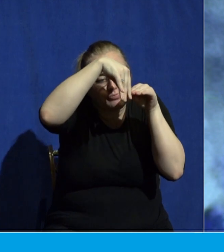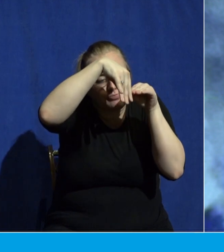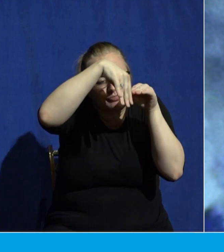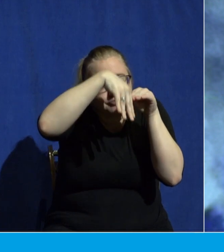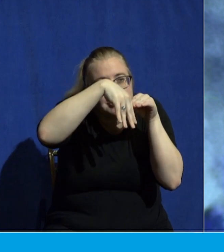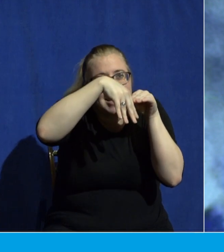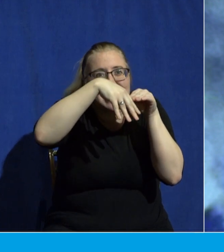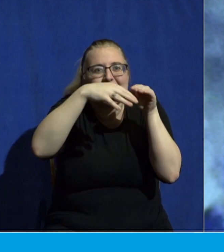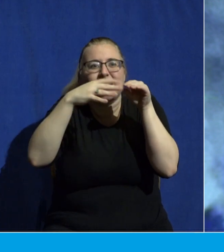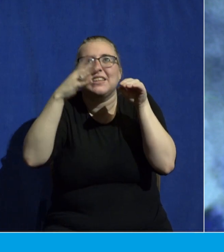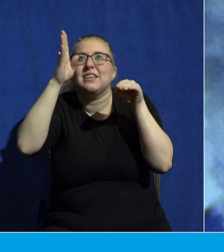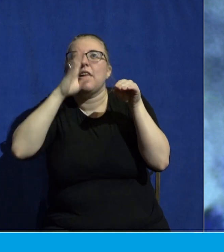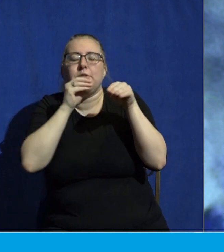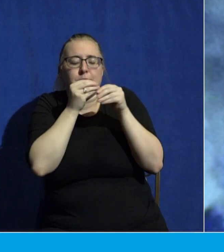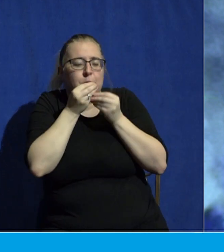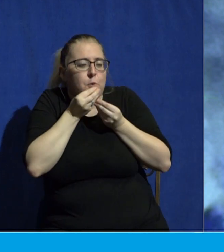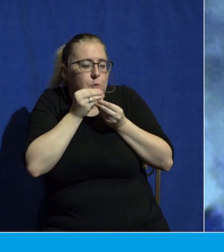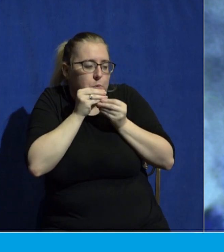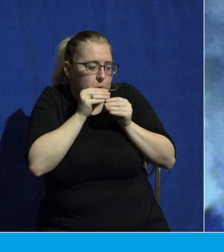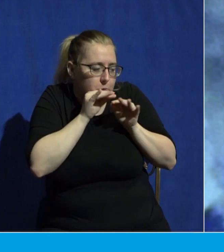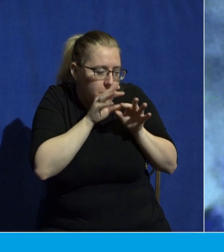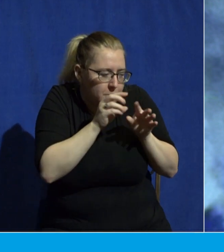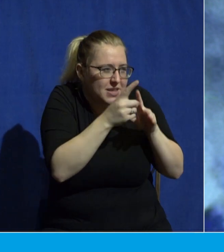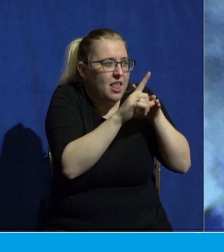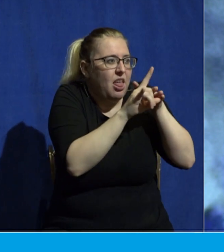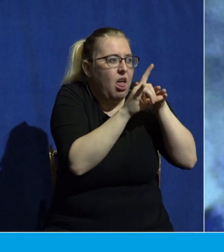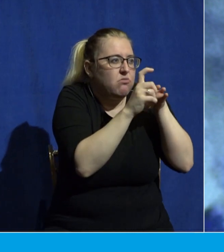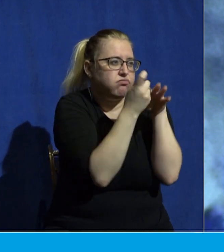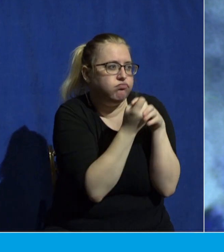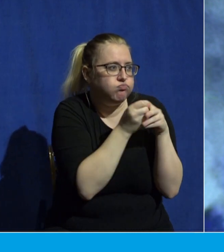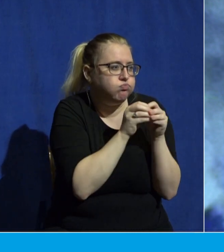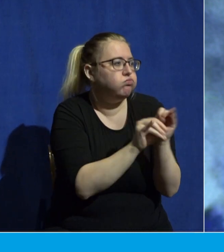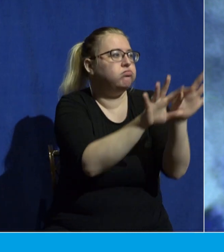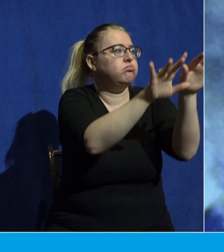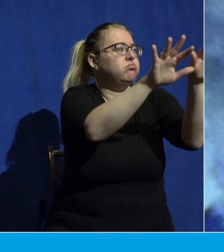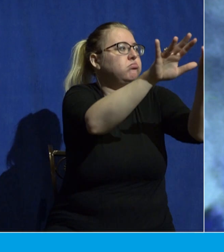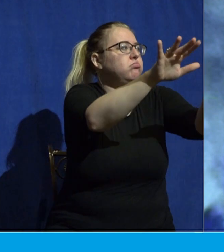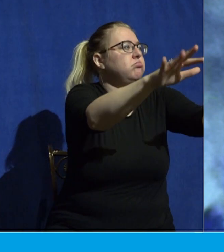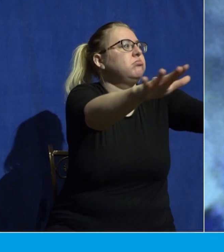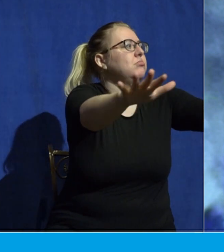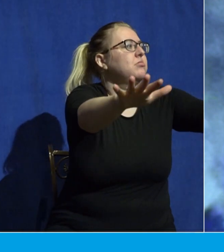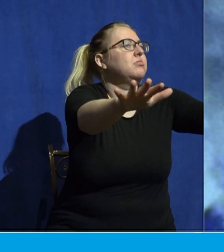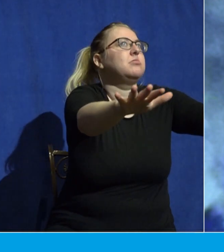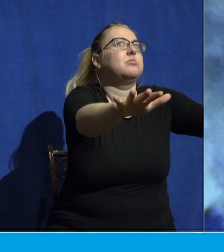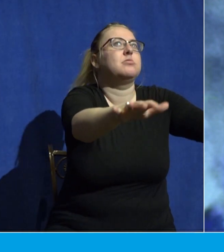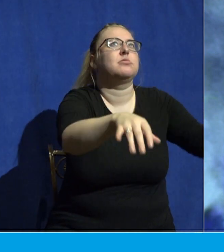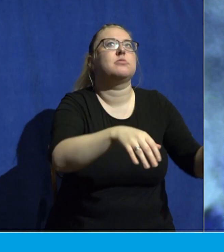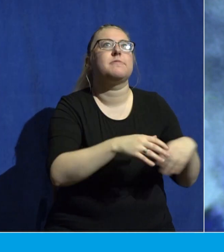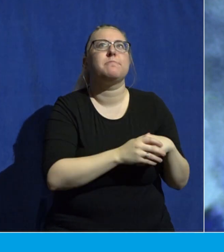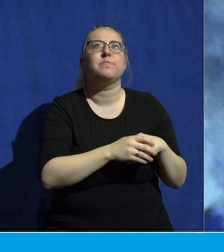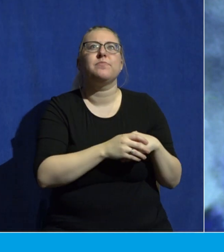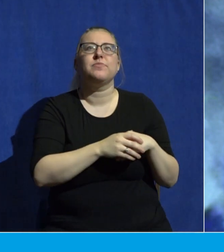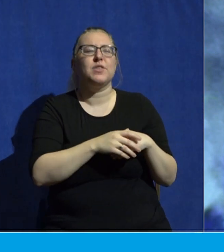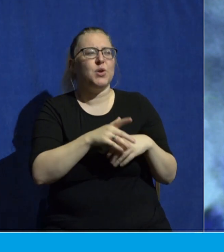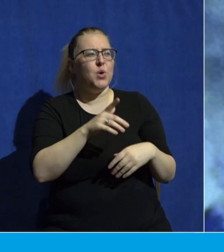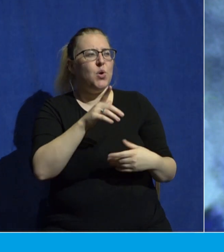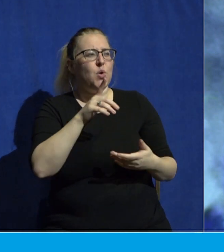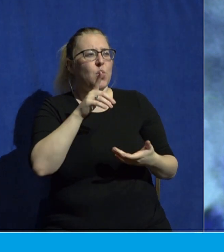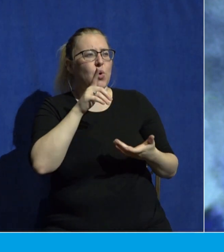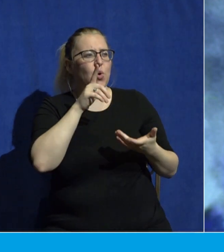and they wither. And the tempest carries them off like stubble. To whom then will you compare